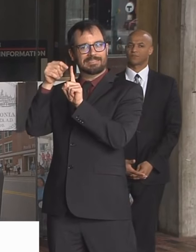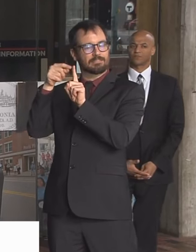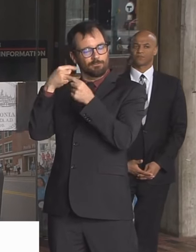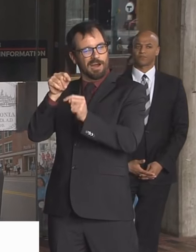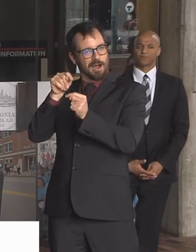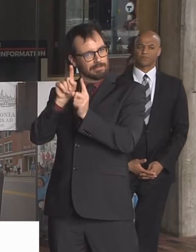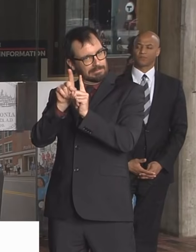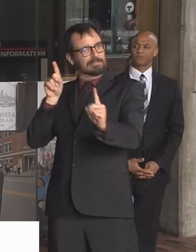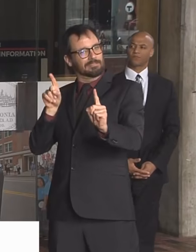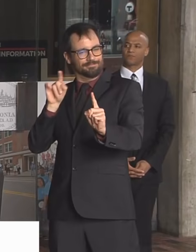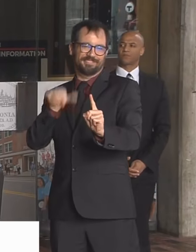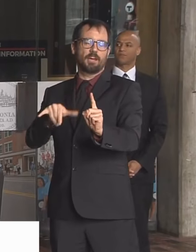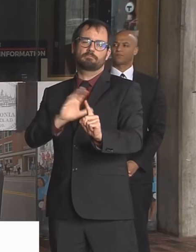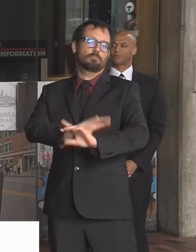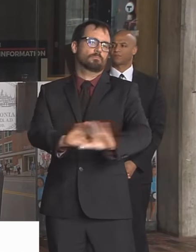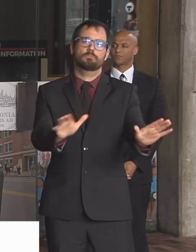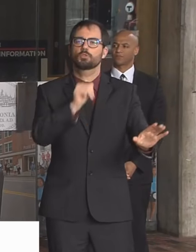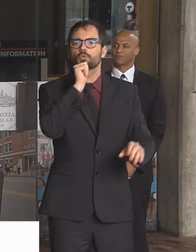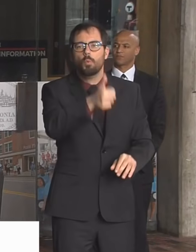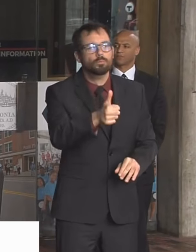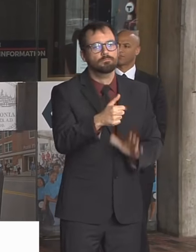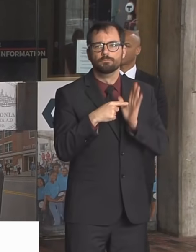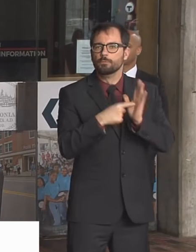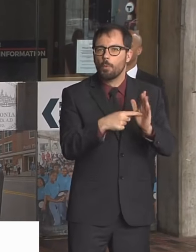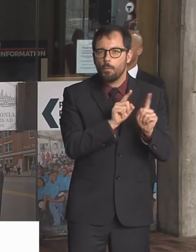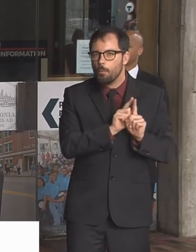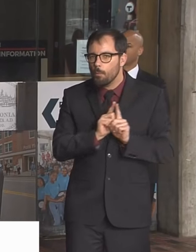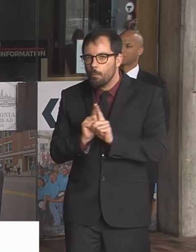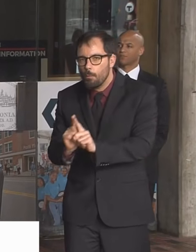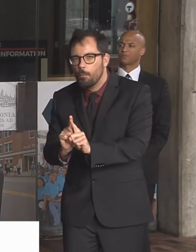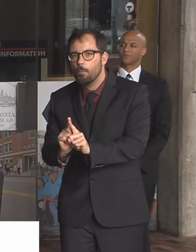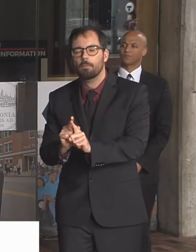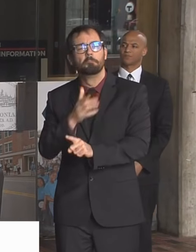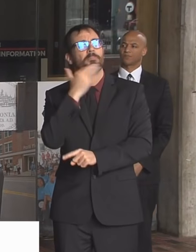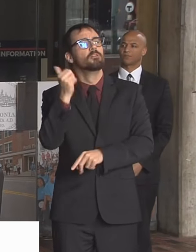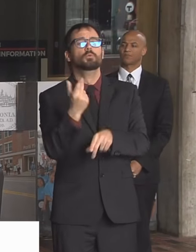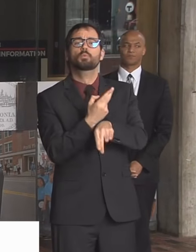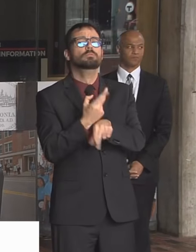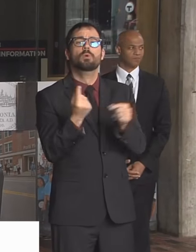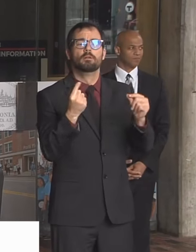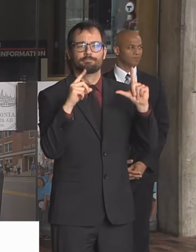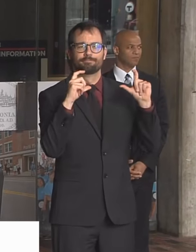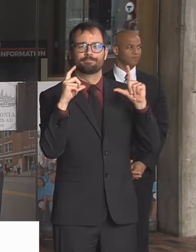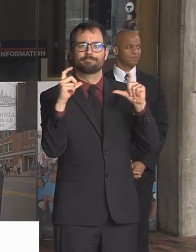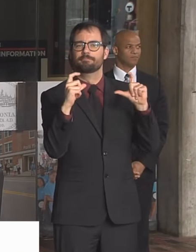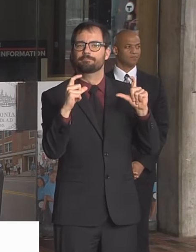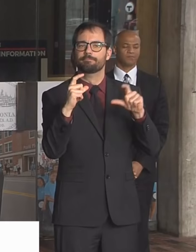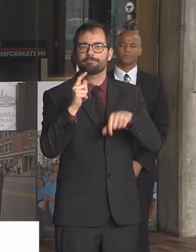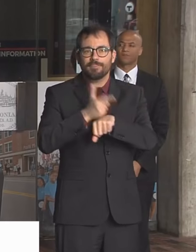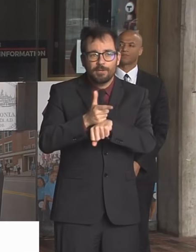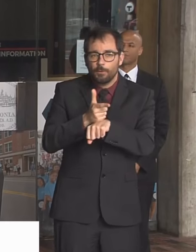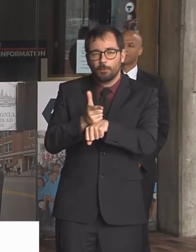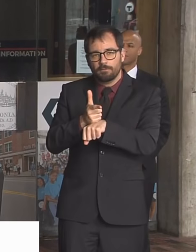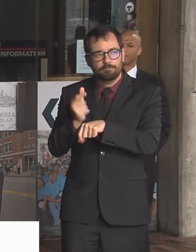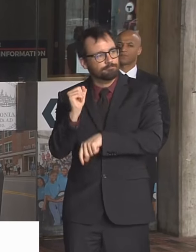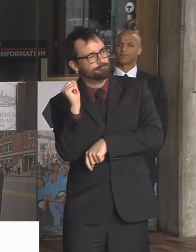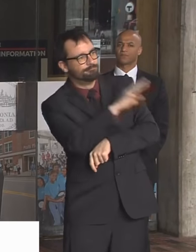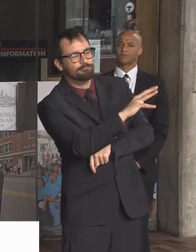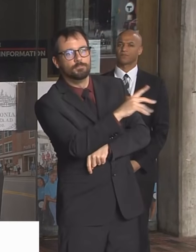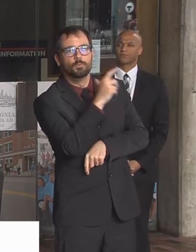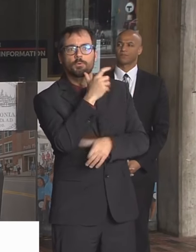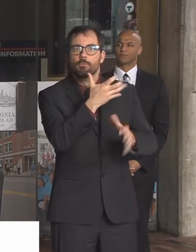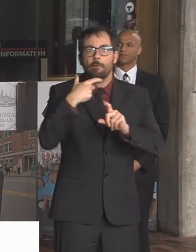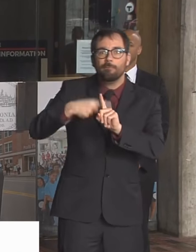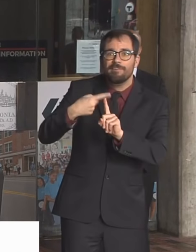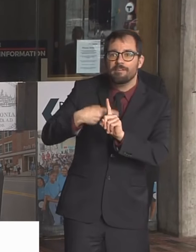to use videos and photos. Do not hold open houses for homes for sale. Giving tenants as much notice as possible